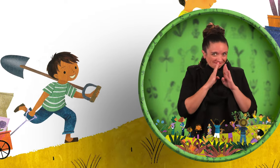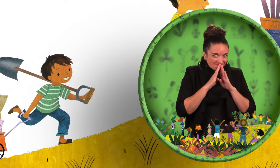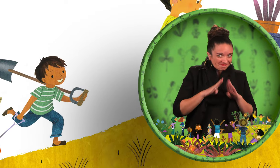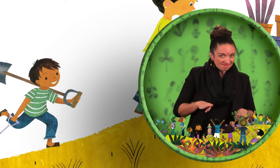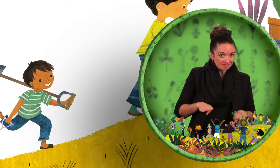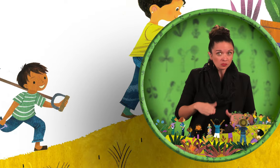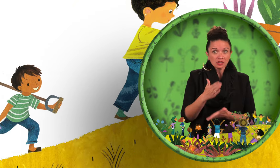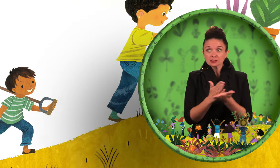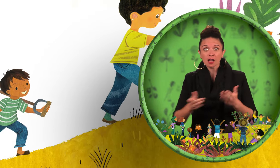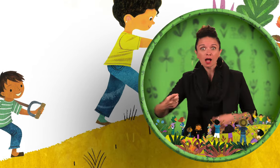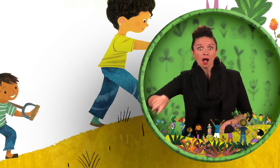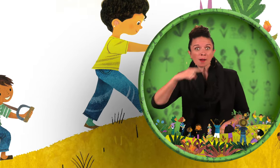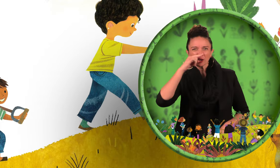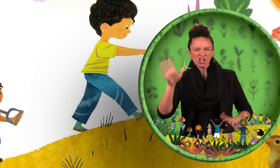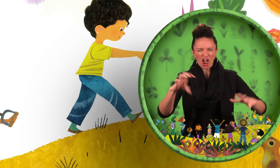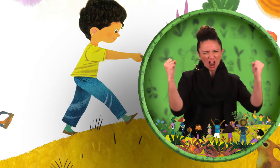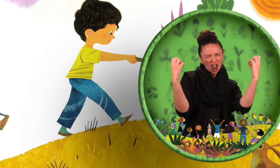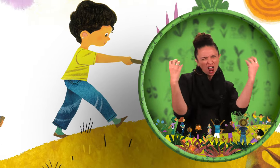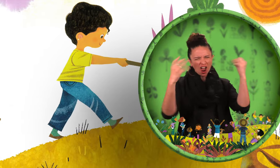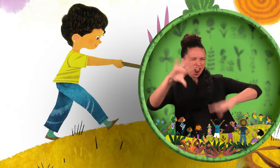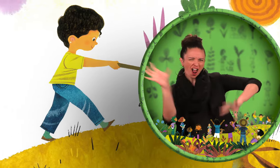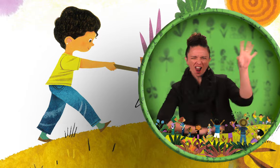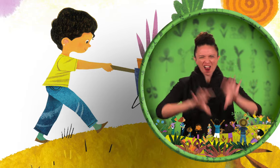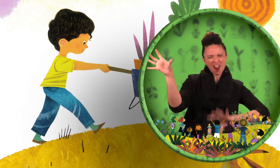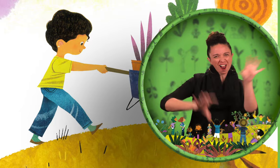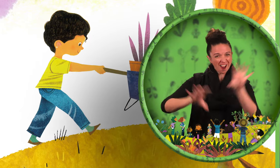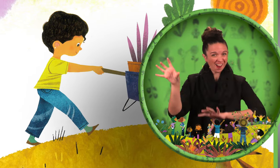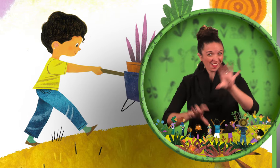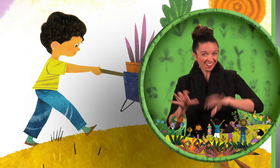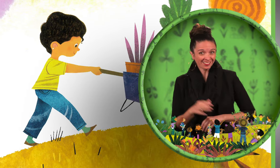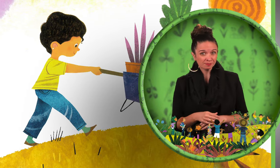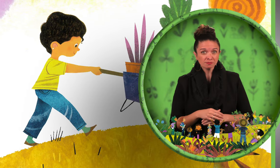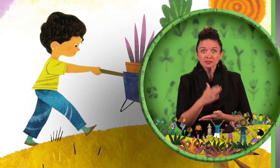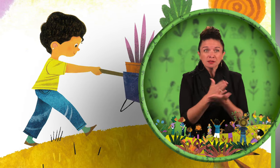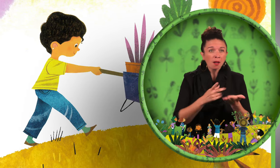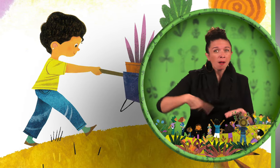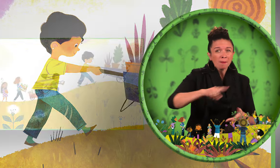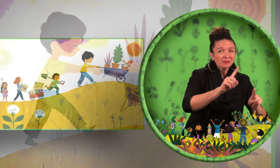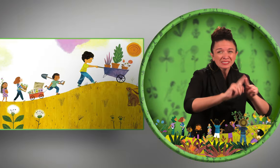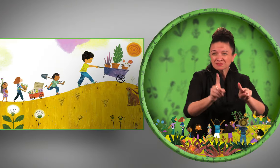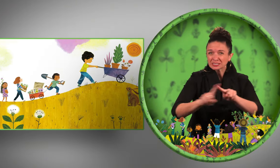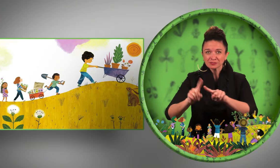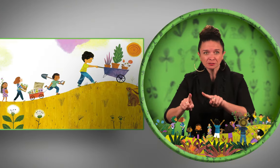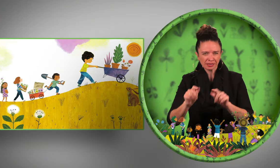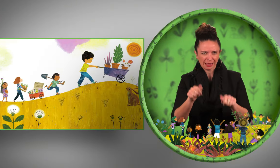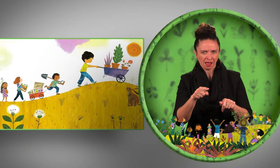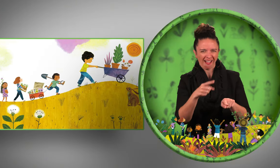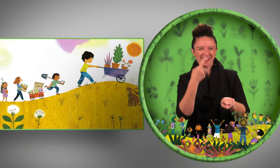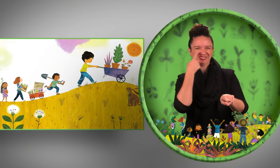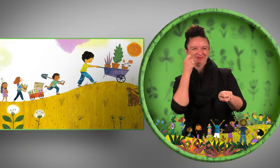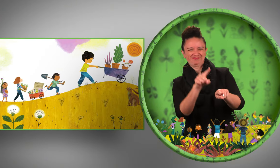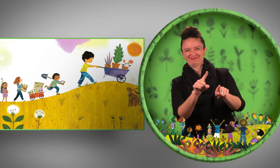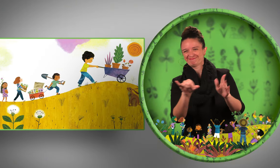Some of us seem shy and quiet, while others are chatty and loud.